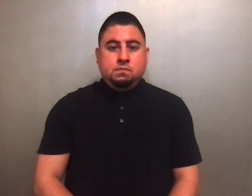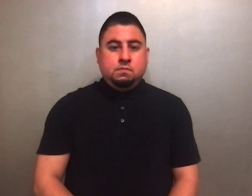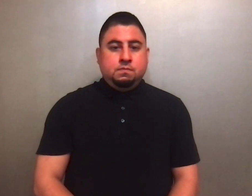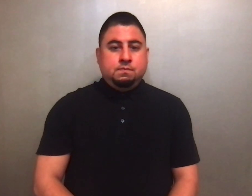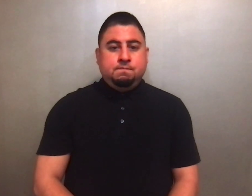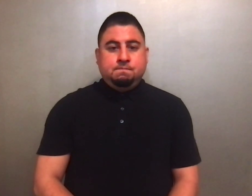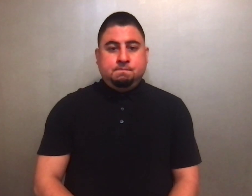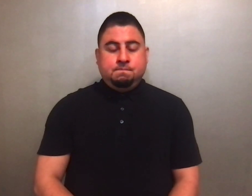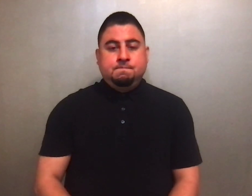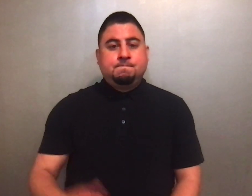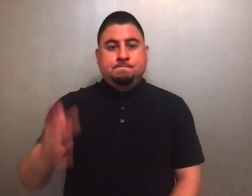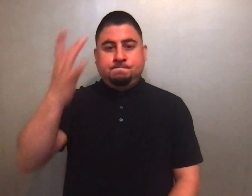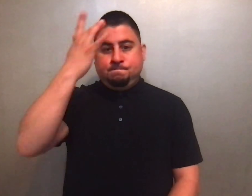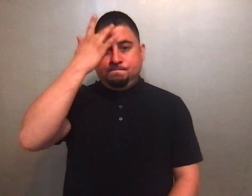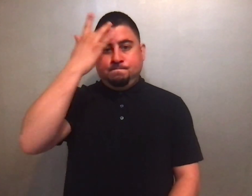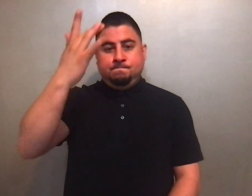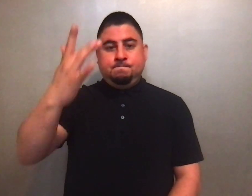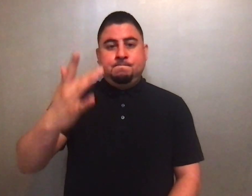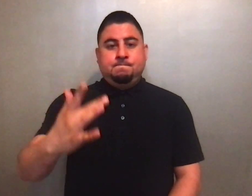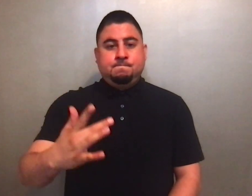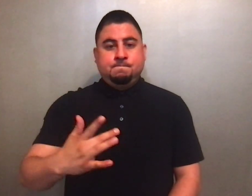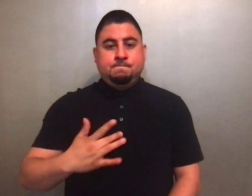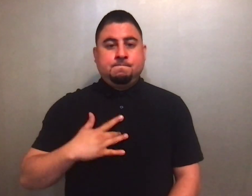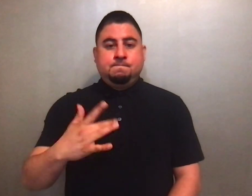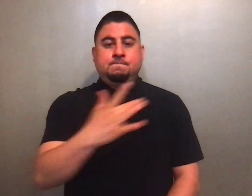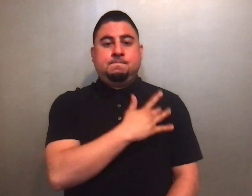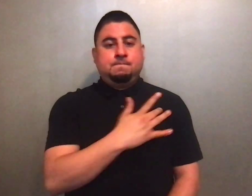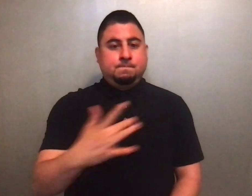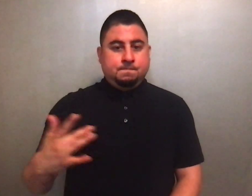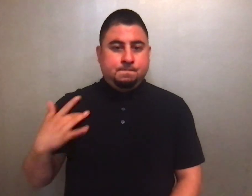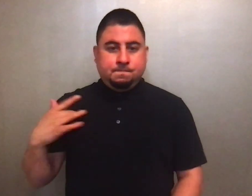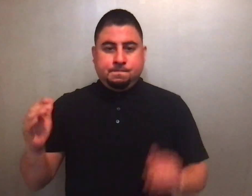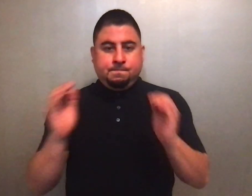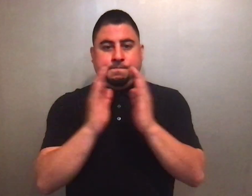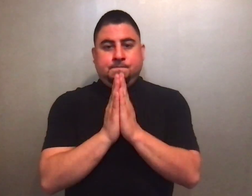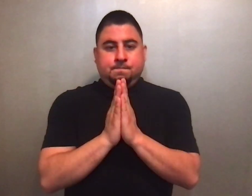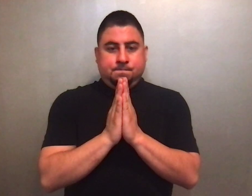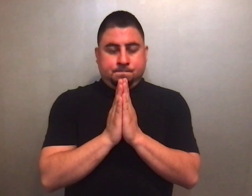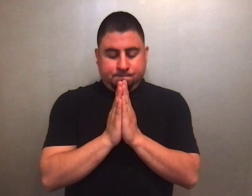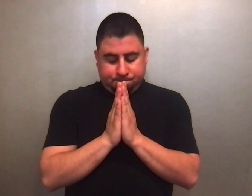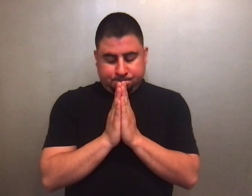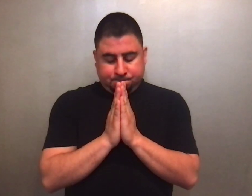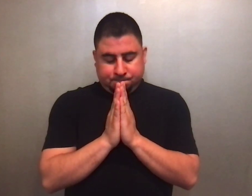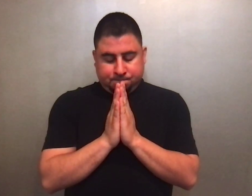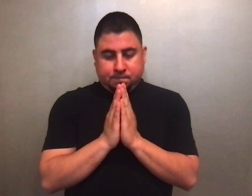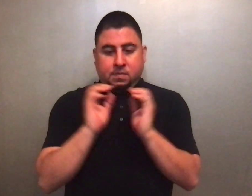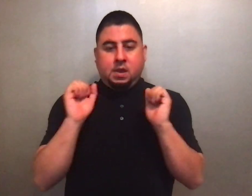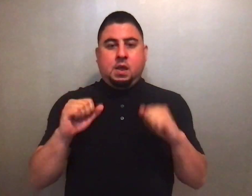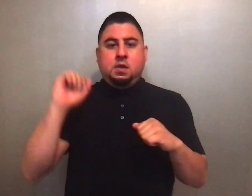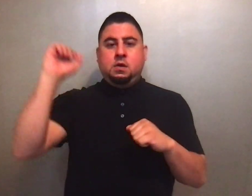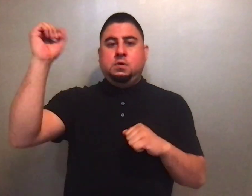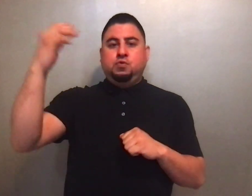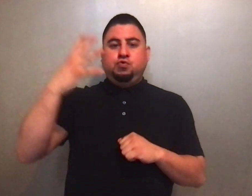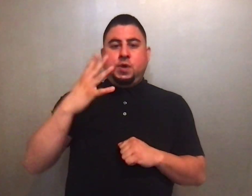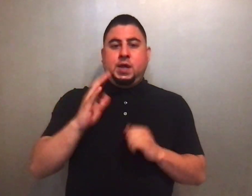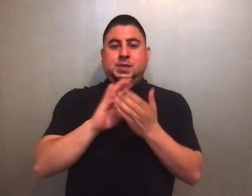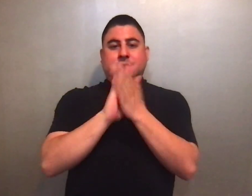In the name of the Father, and of the Son, and of the Holy Spirit, may the grace and peace of God our Father,